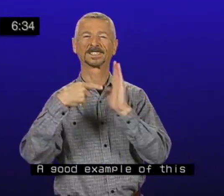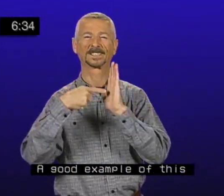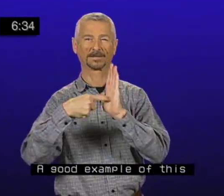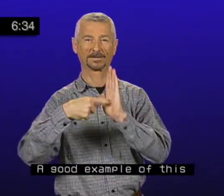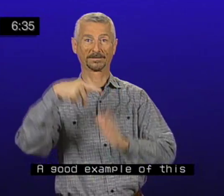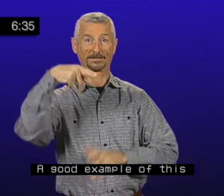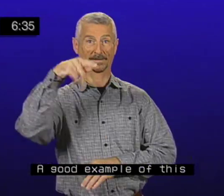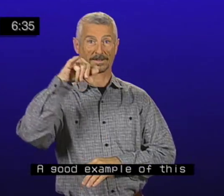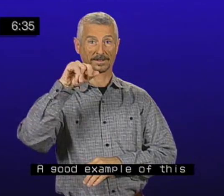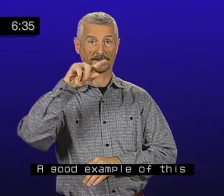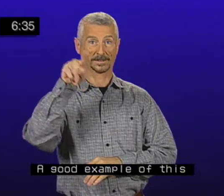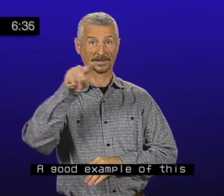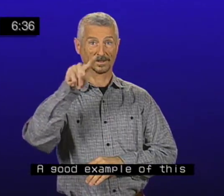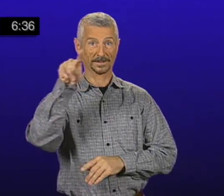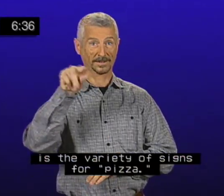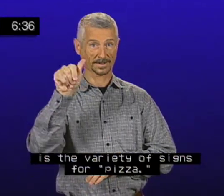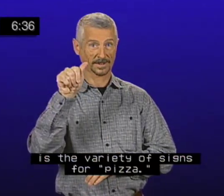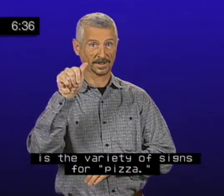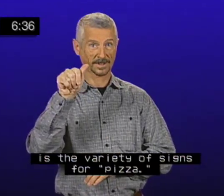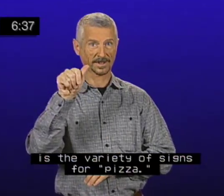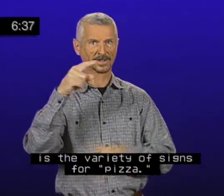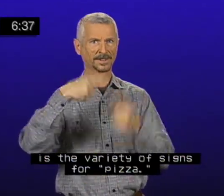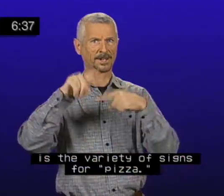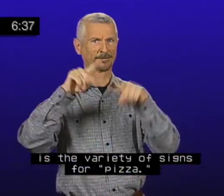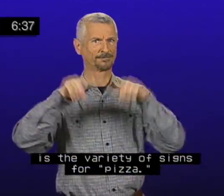A good example of this is the variety of signs for PIZZA.